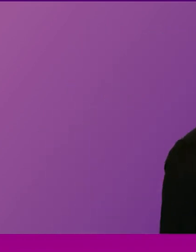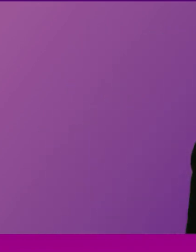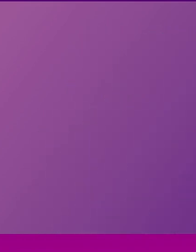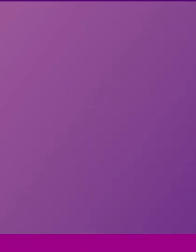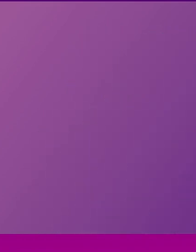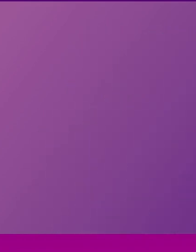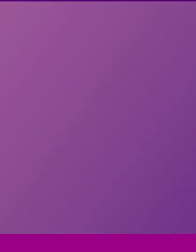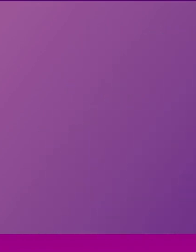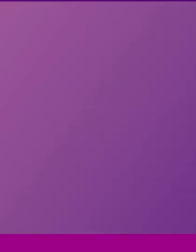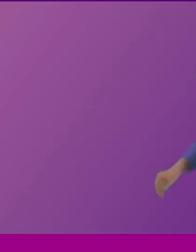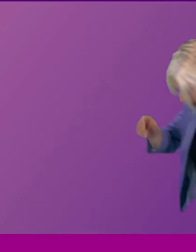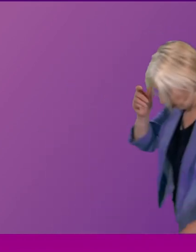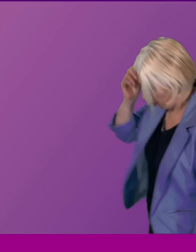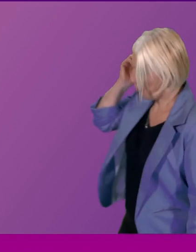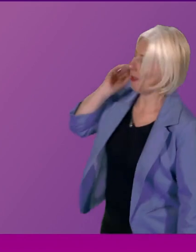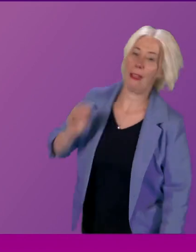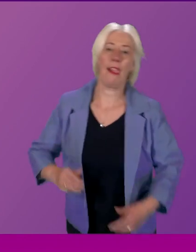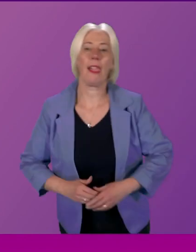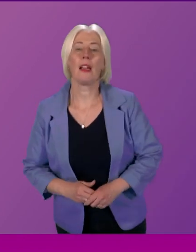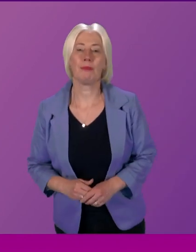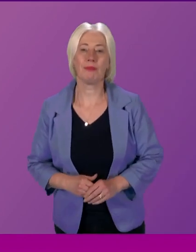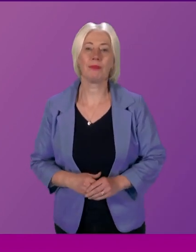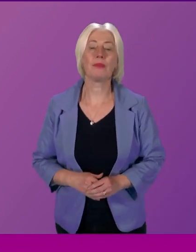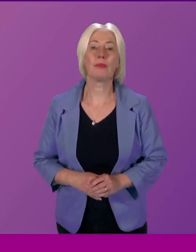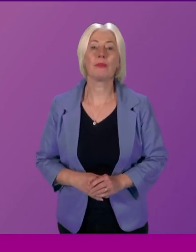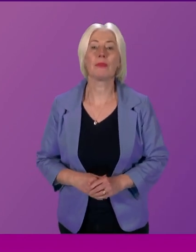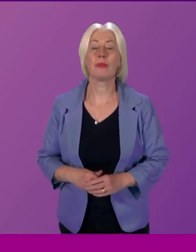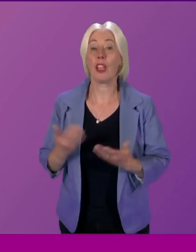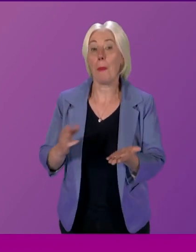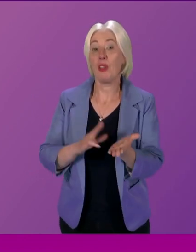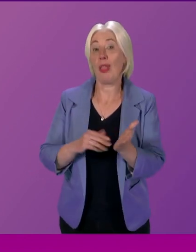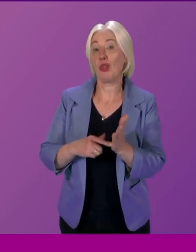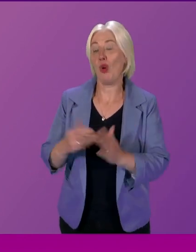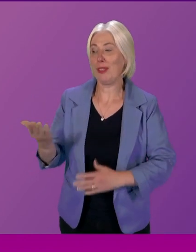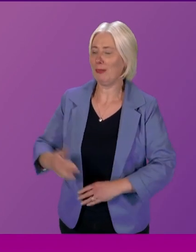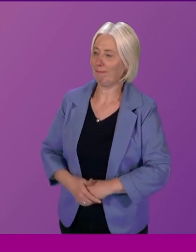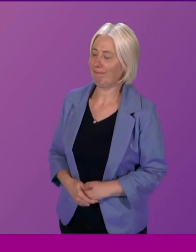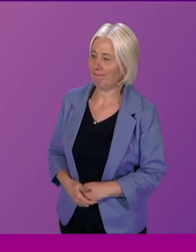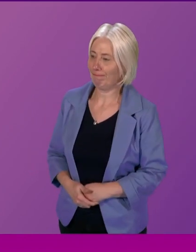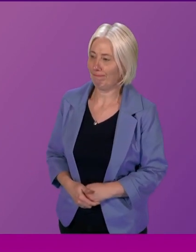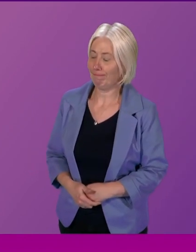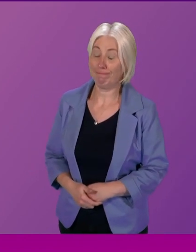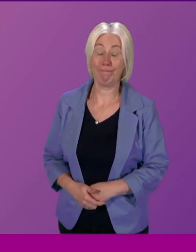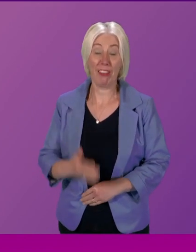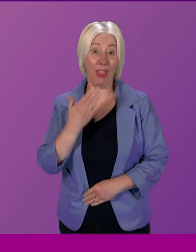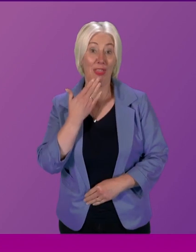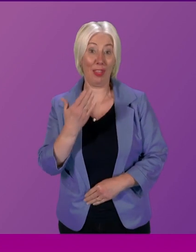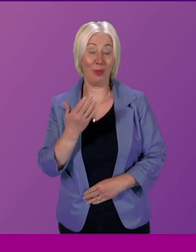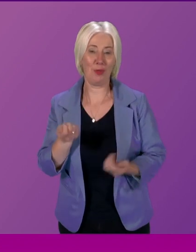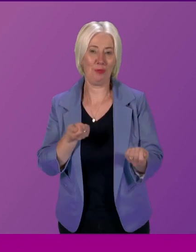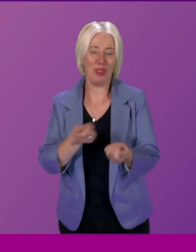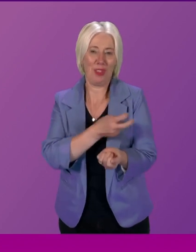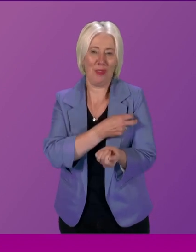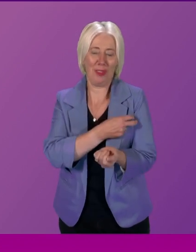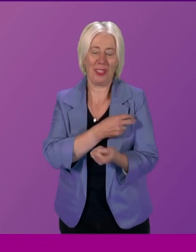thank you and I call Michelle Thompson the final speaker in the open debate thank you presiding officer and as members